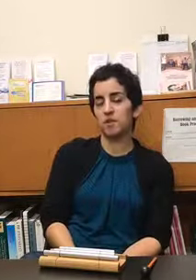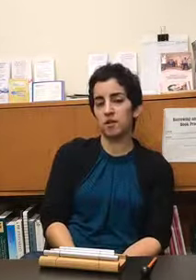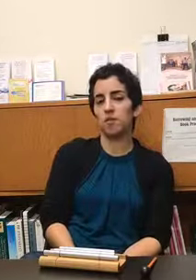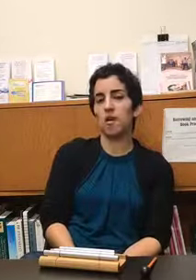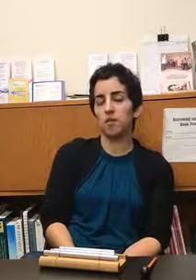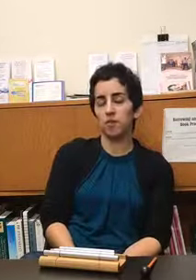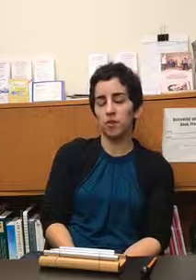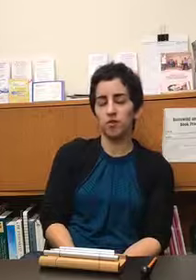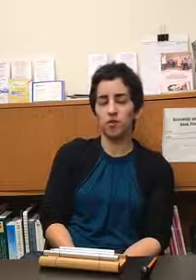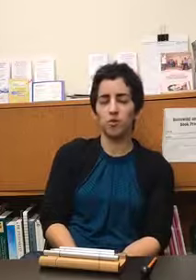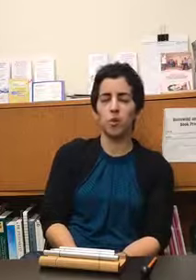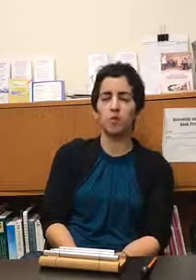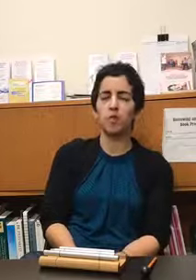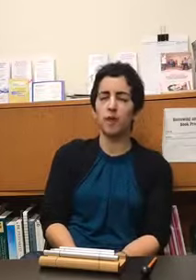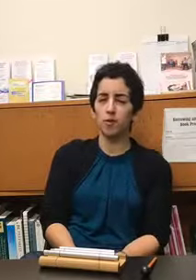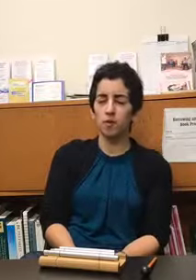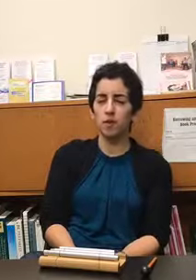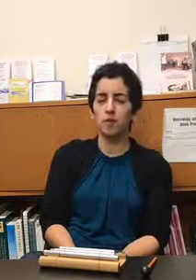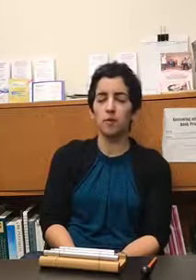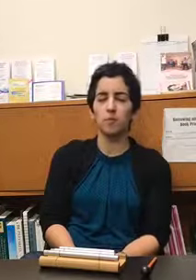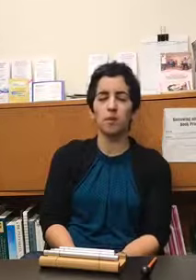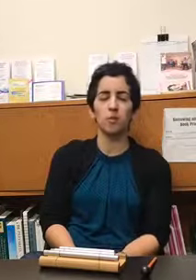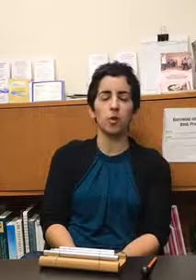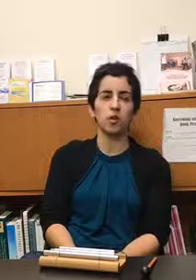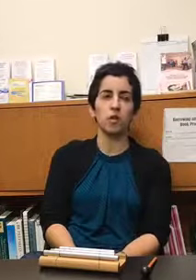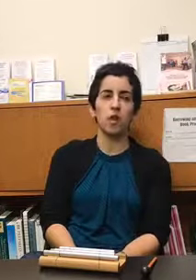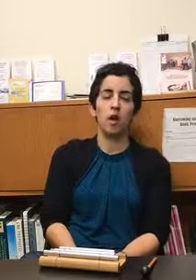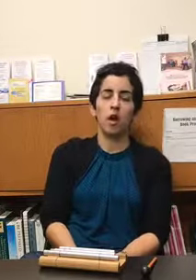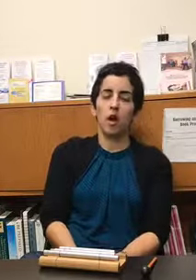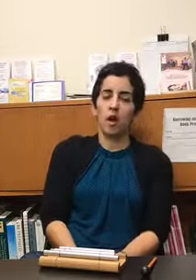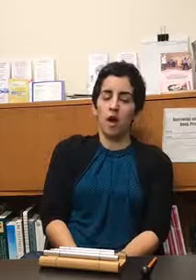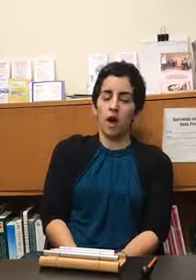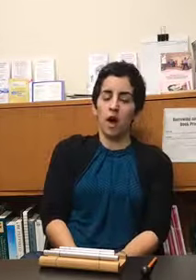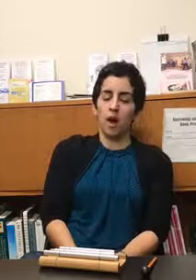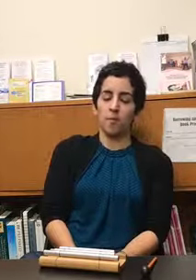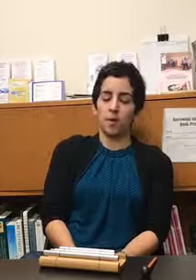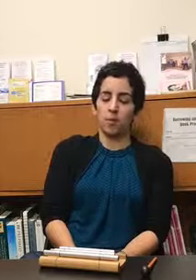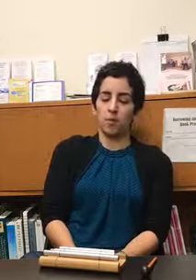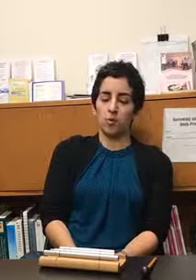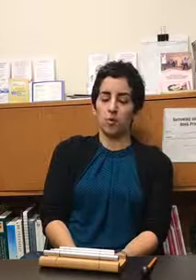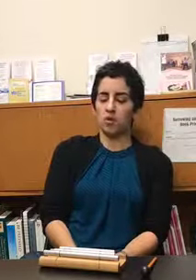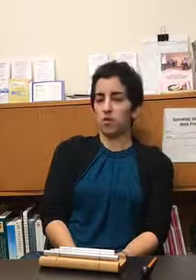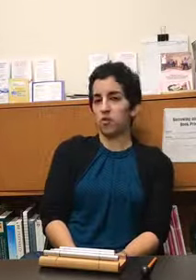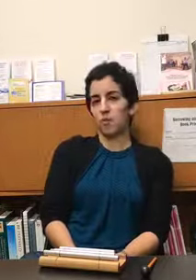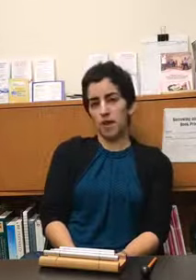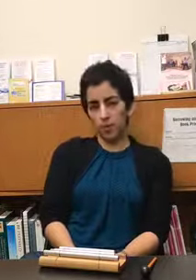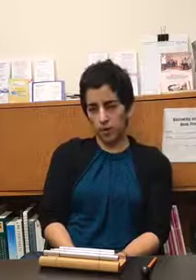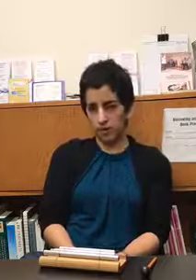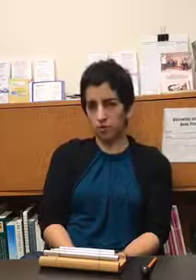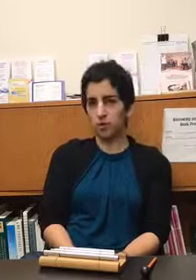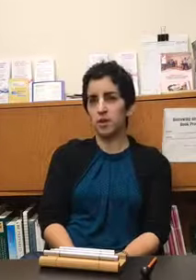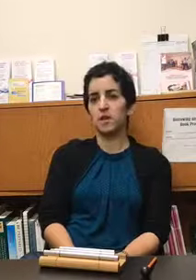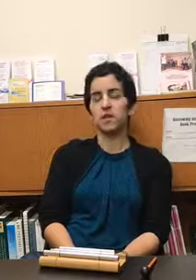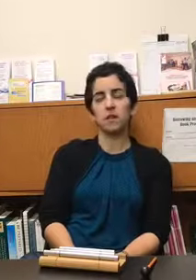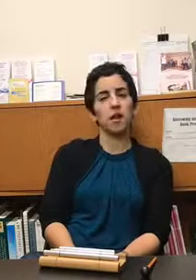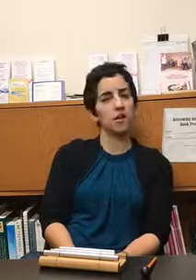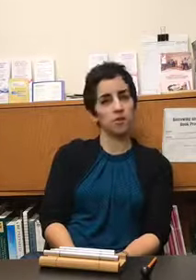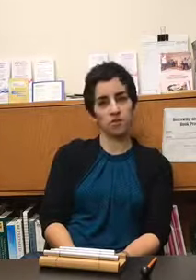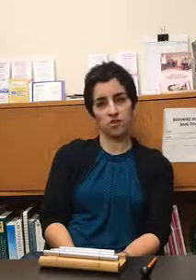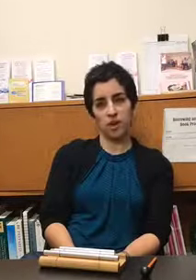done a lot of research with veterans i believe with people who've suffered traumatic brain injury there's a lot of research out